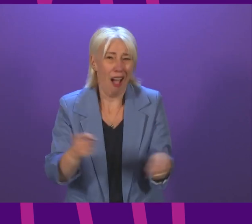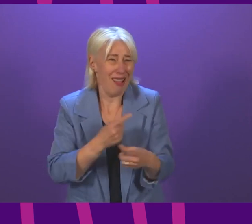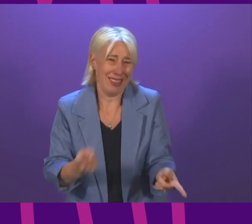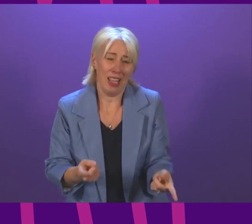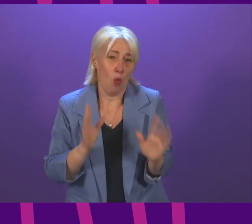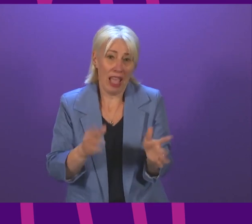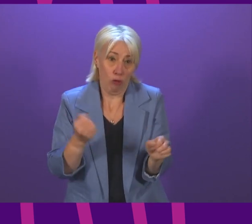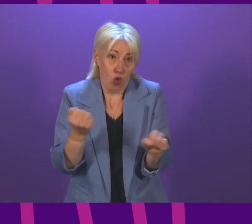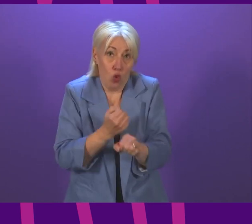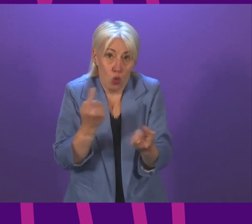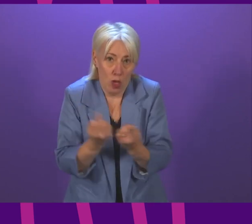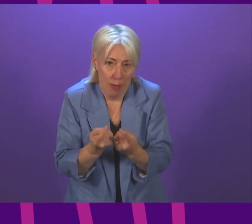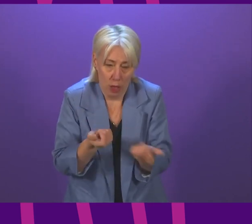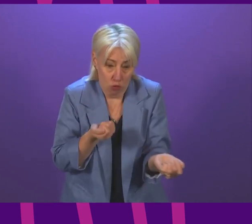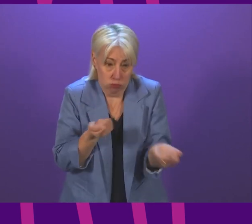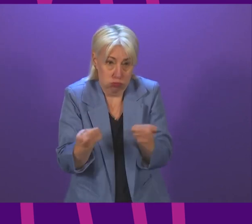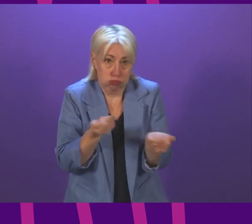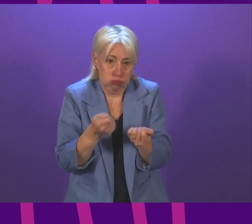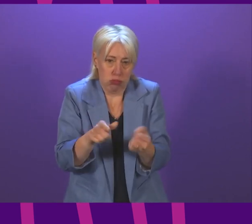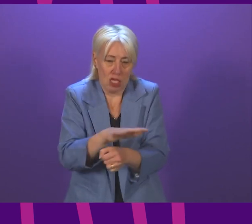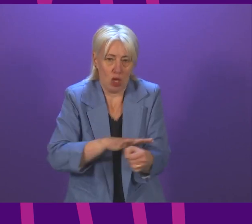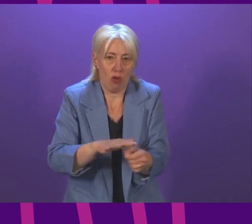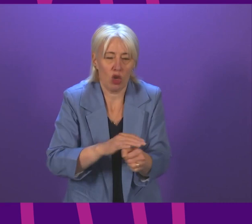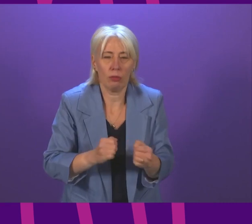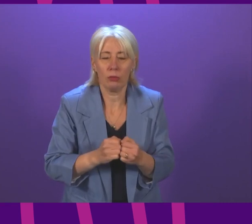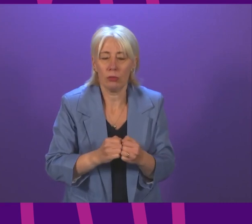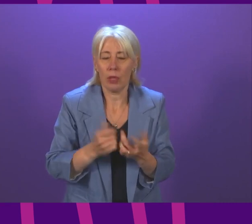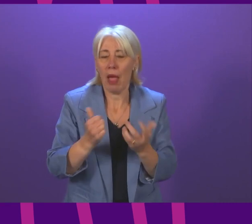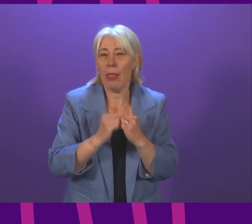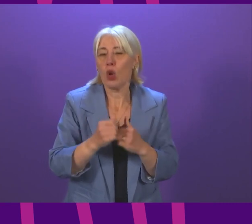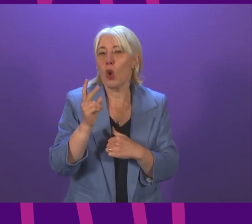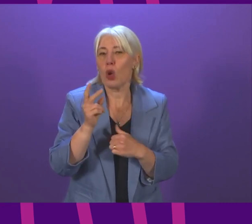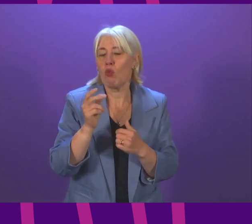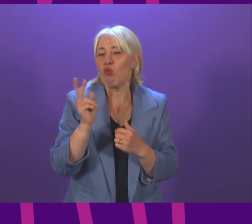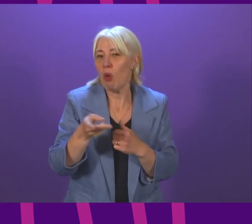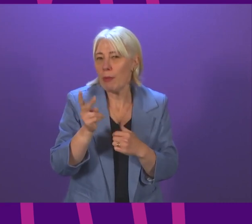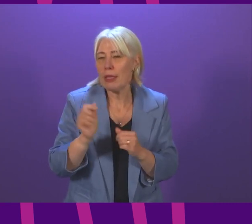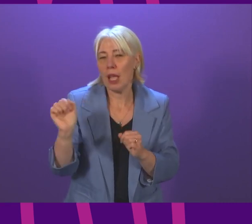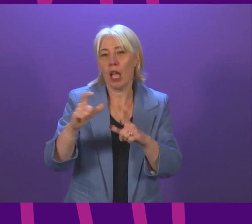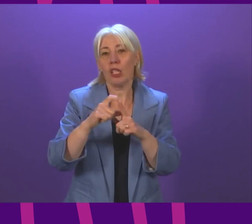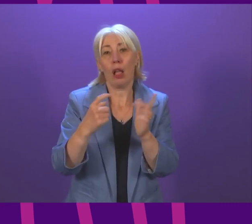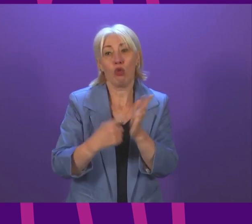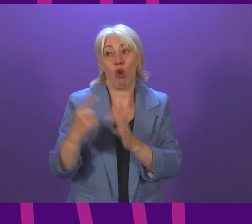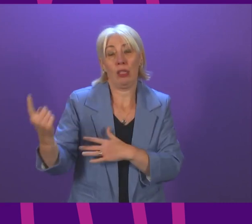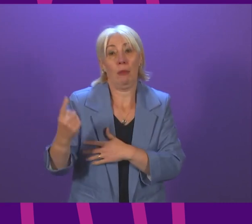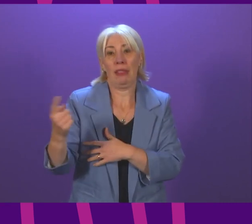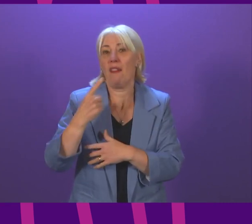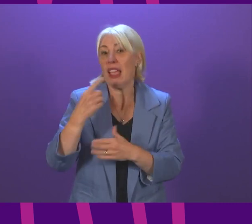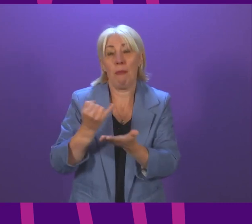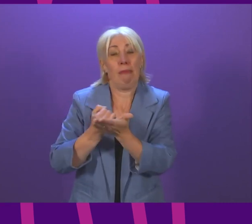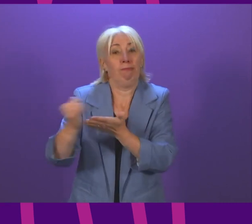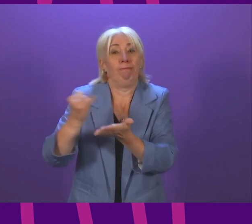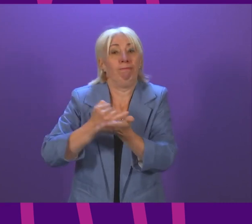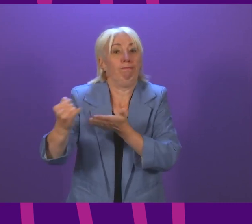cases back under control. And as I said the other day, and I think it is worth repeating, Douglas Ross over recent months has opposed almost